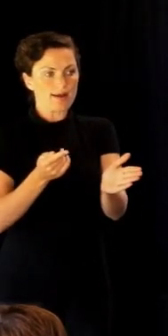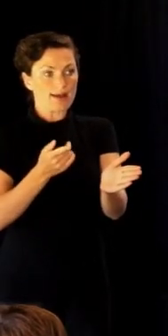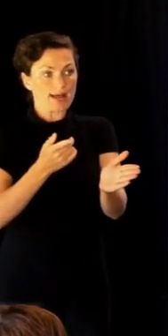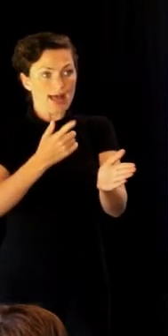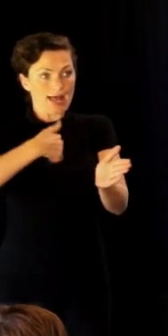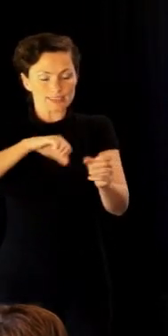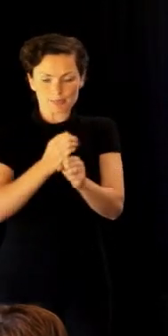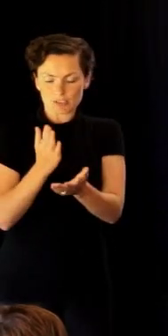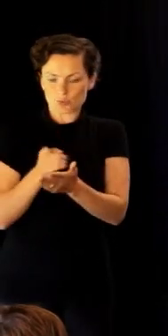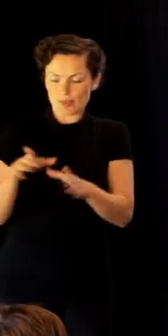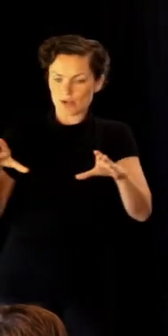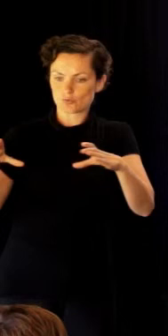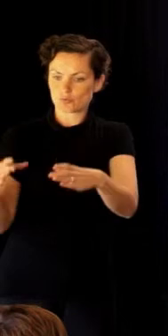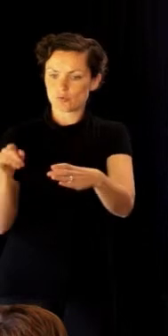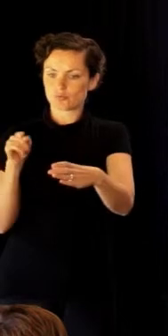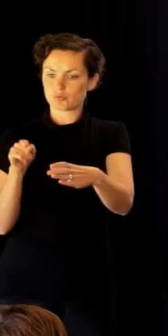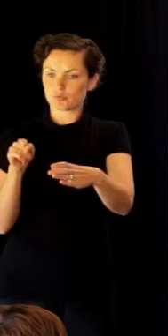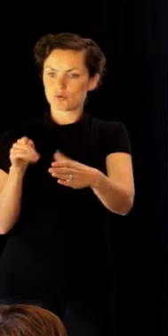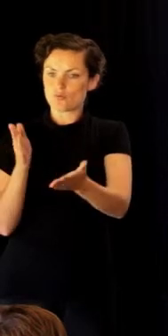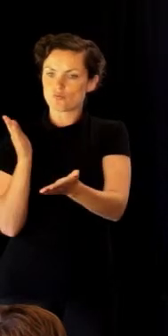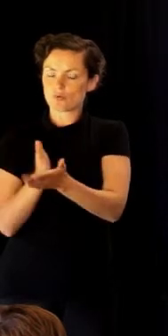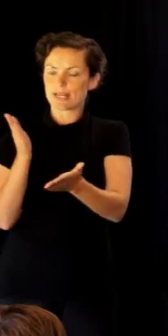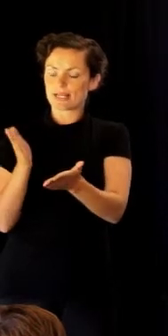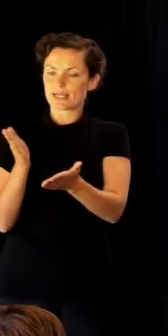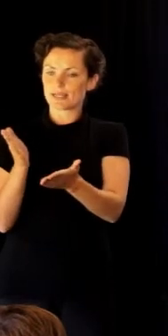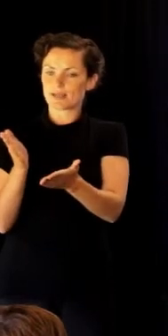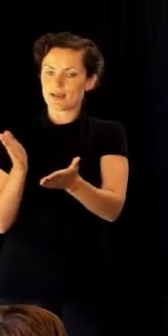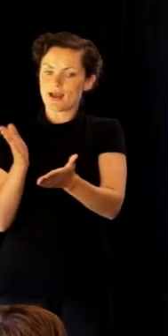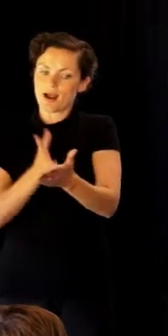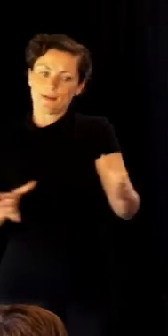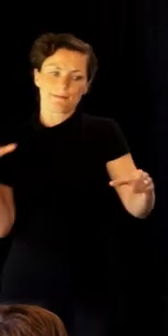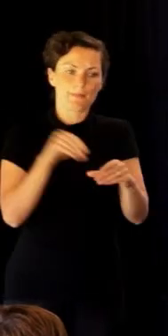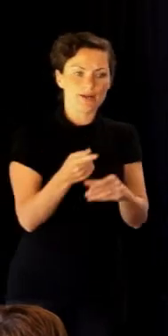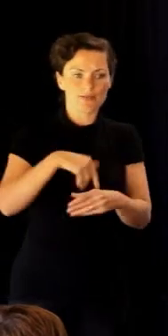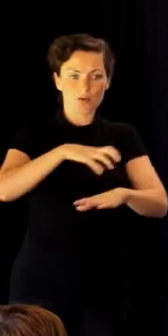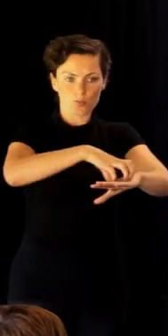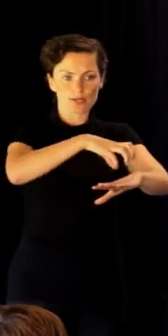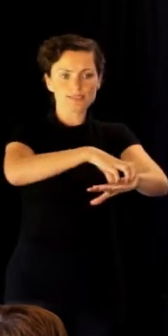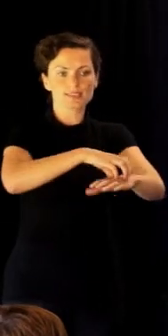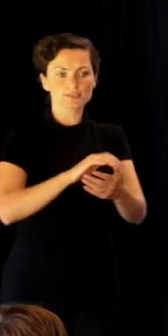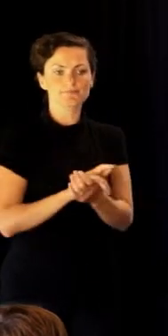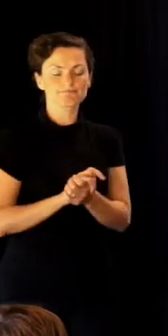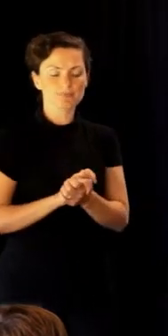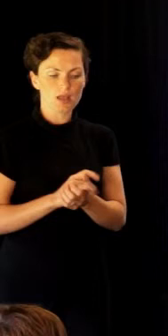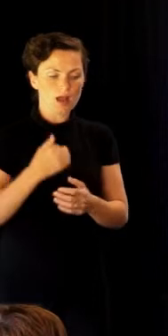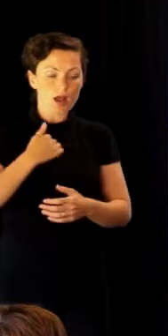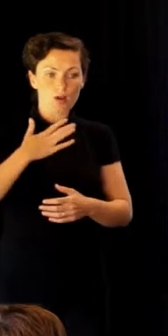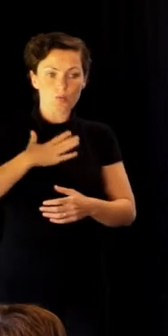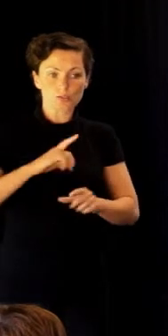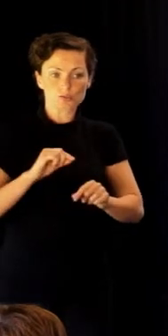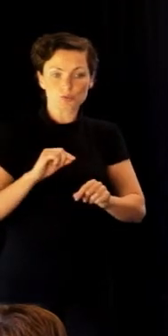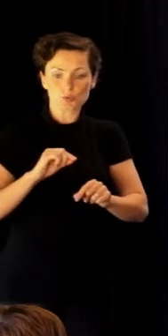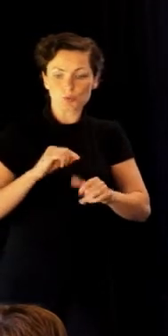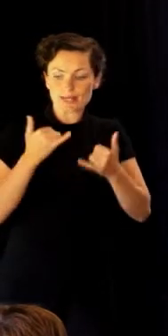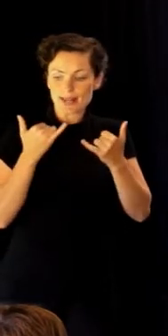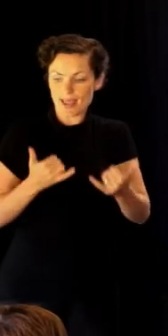this group to really be a part of the organisation. So what I'm going to do now,